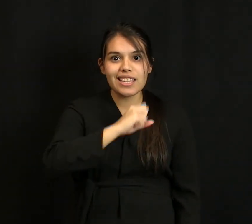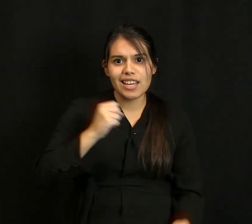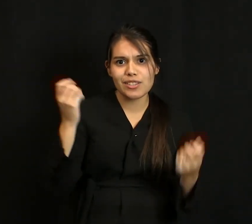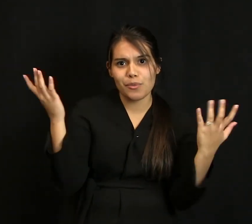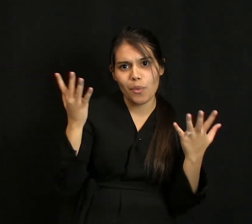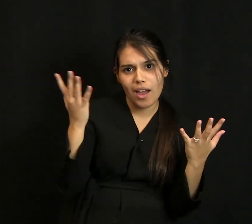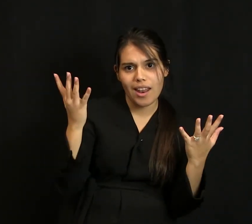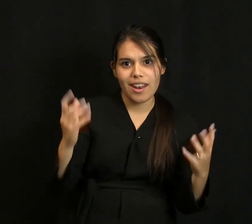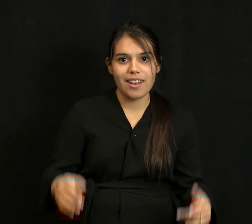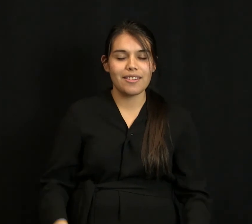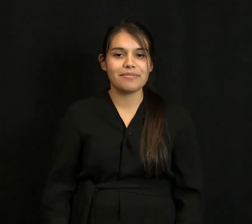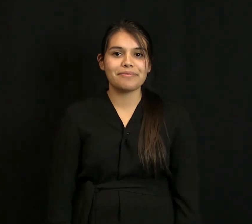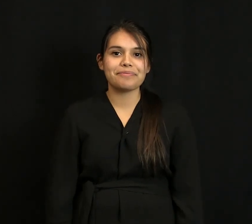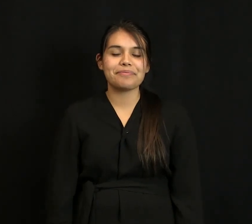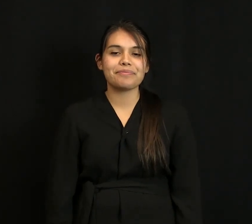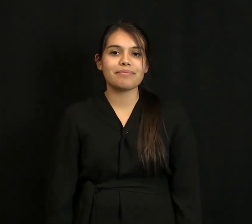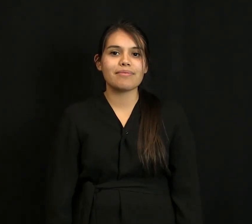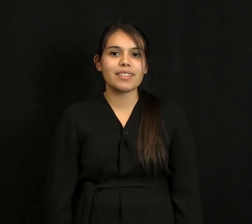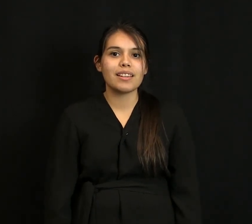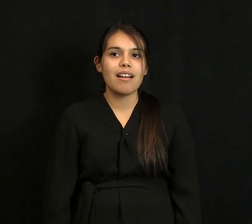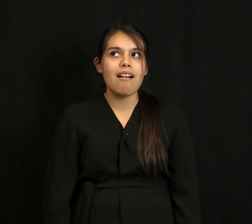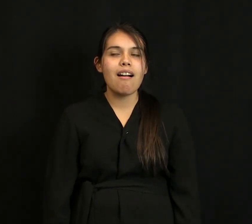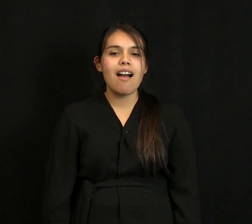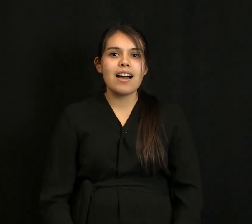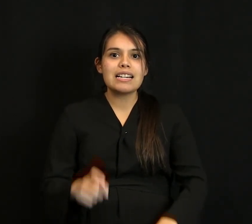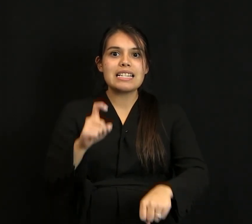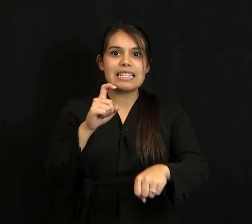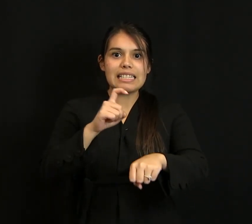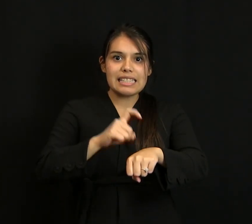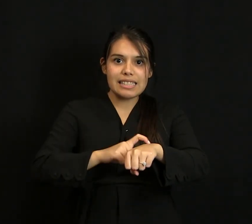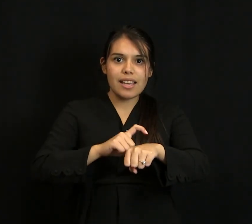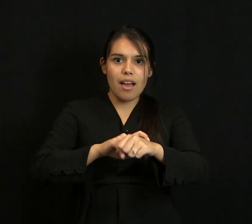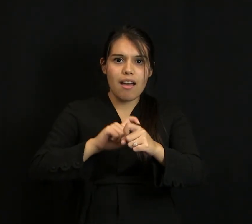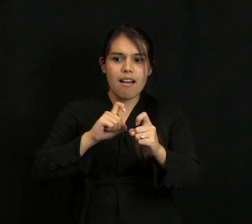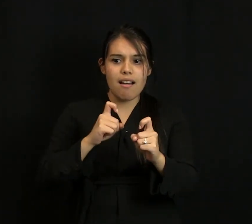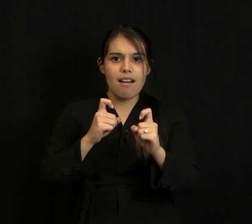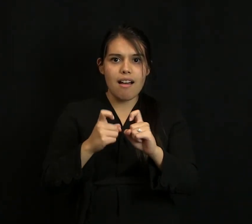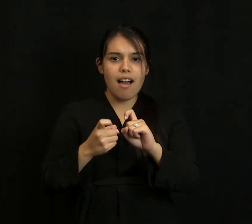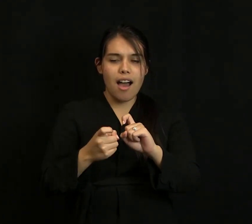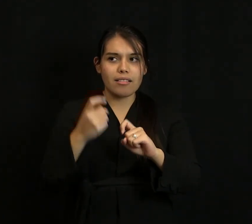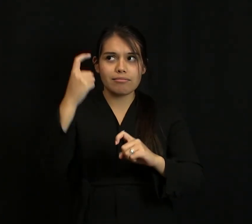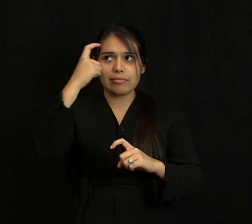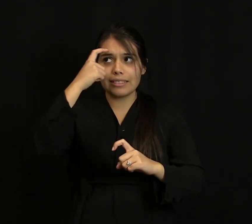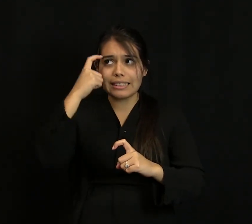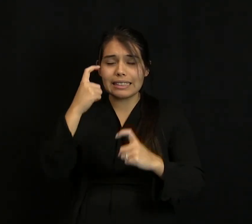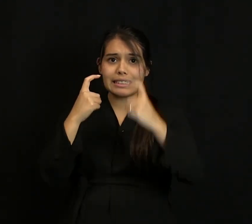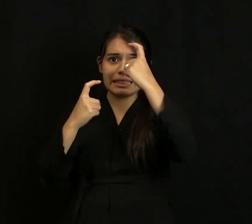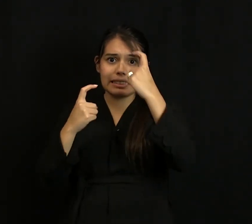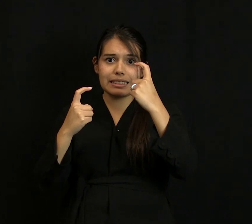And guess what? Little by little, the cracks in my shell started to heal. My head no longer felt scrambled.